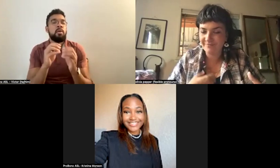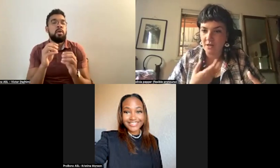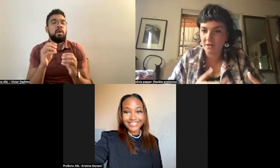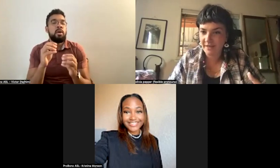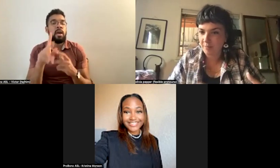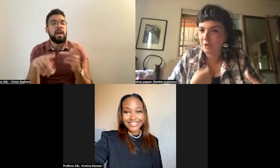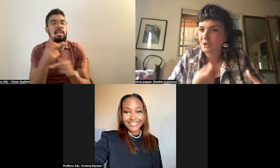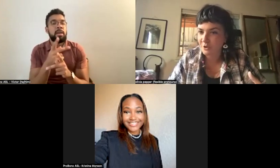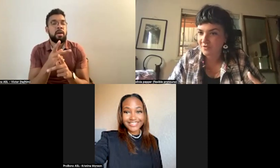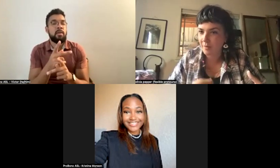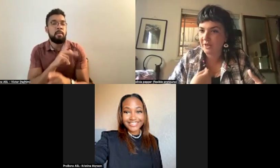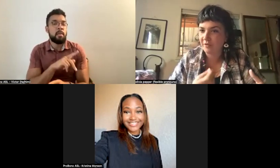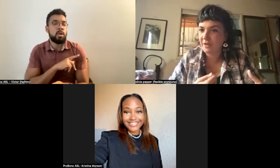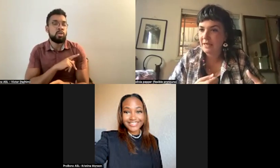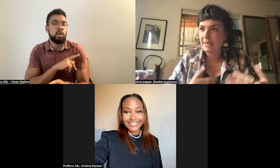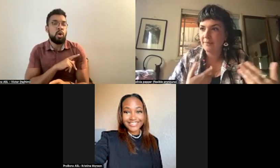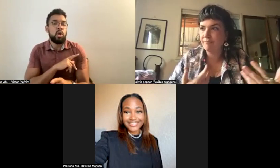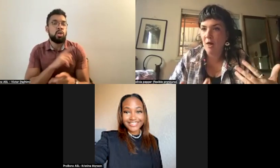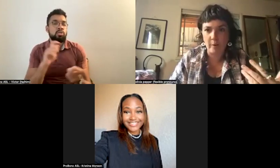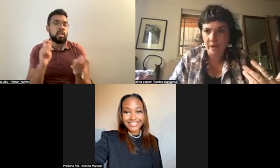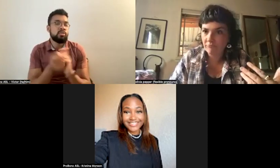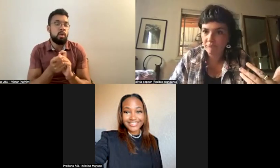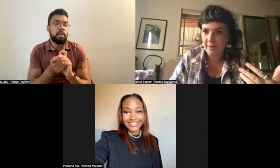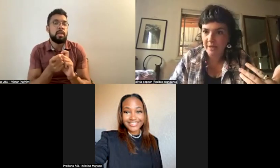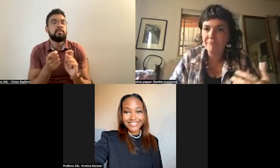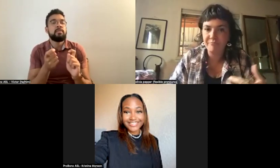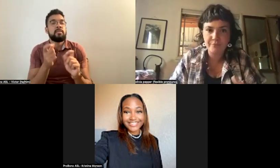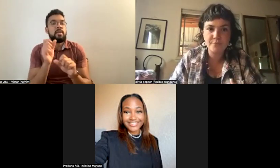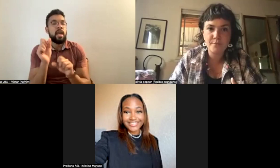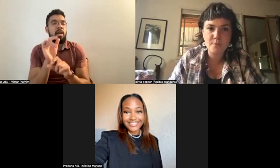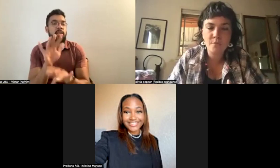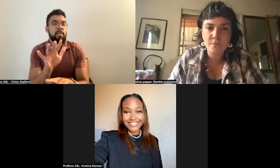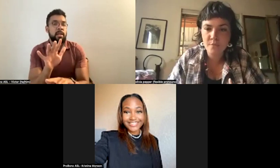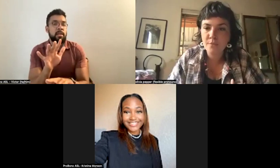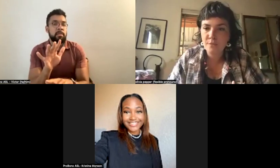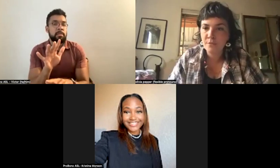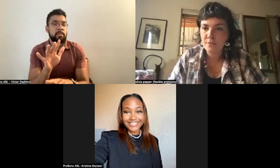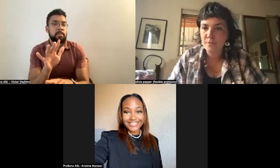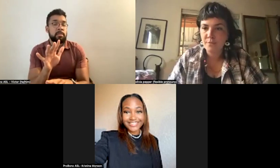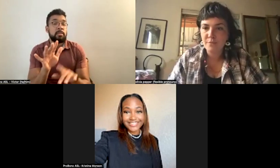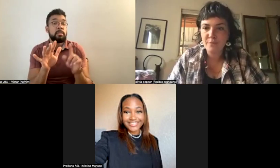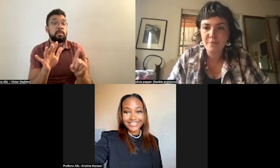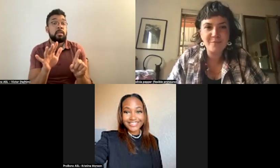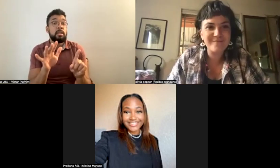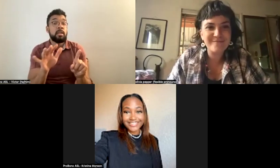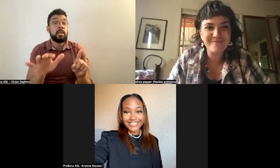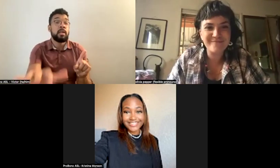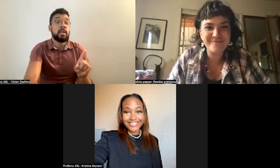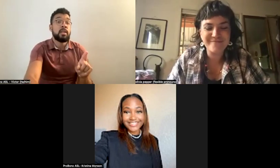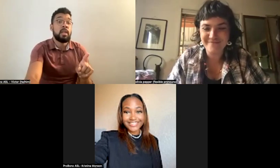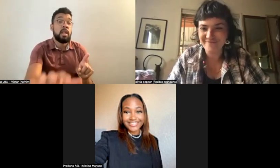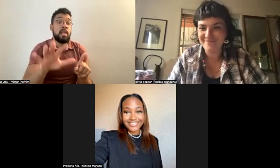uh, yeah, personal transformative alchemy. Maybe. Um, I would like to be, um,